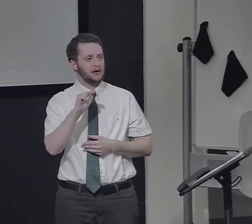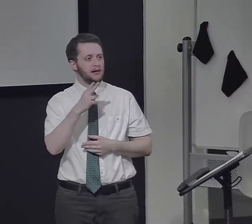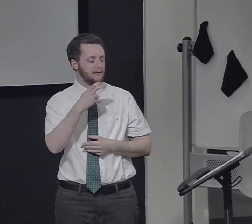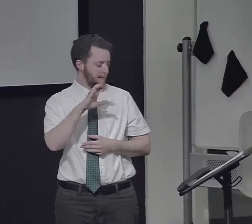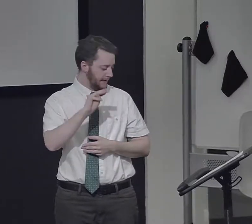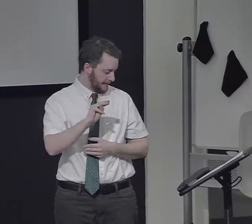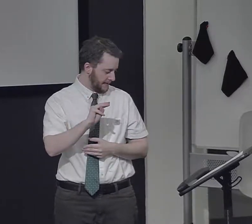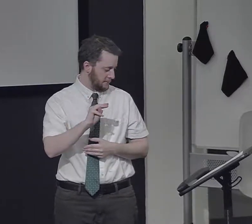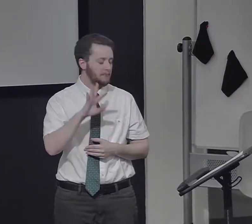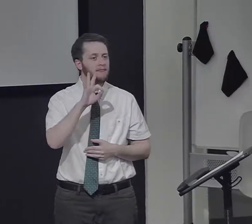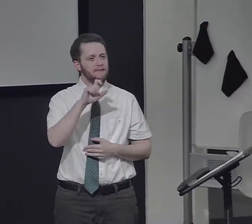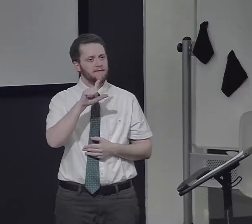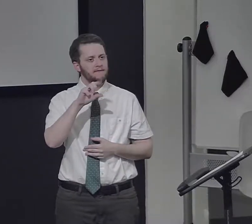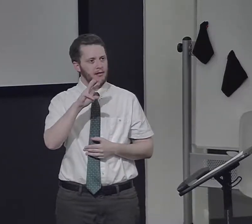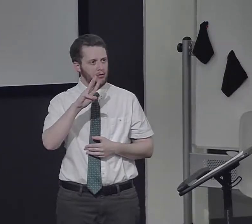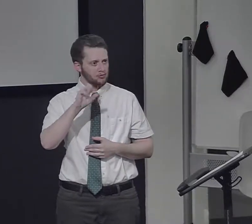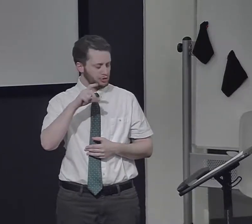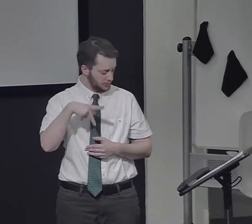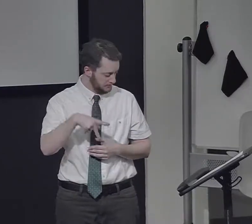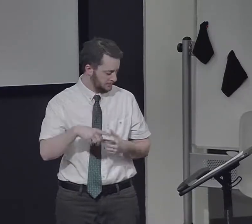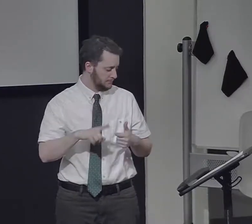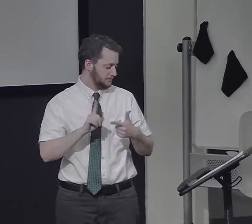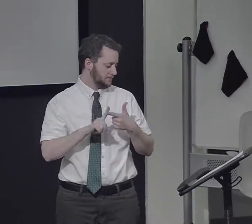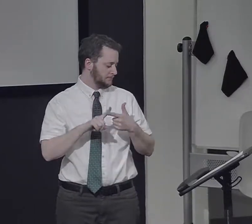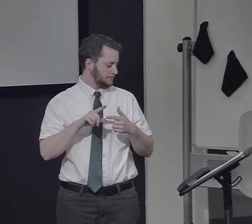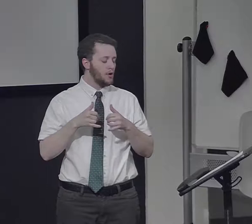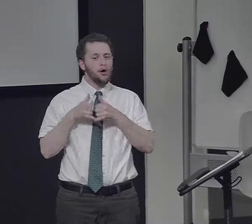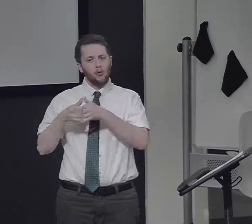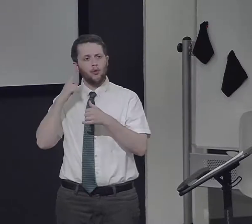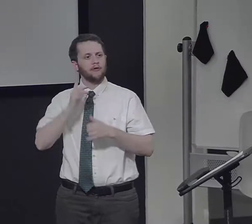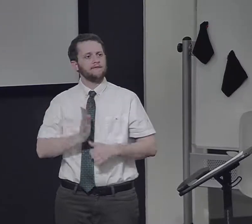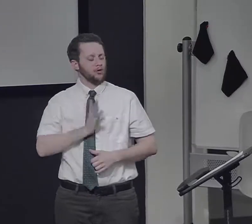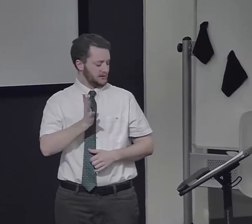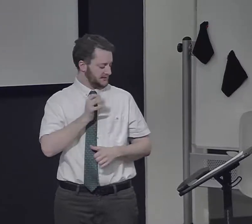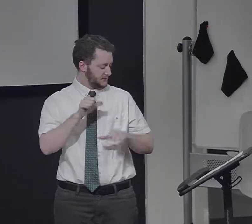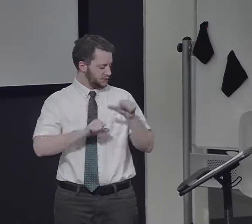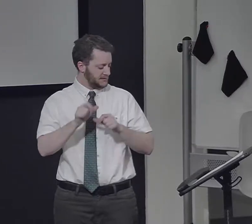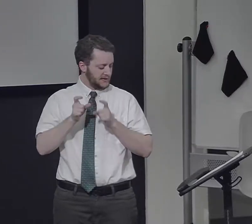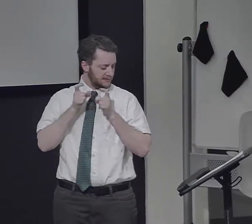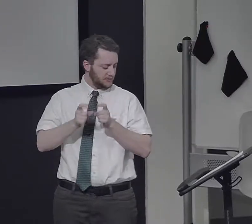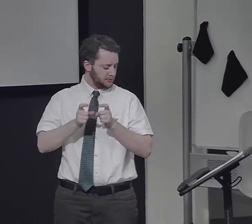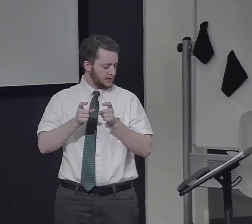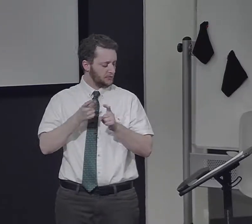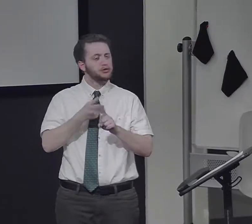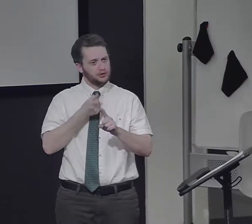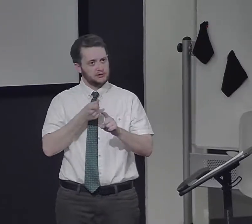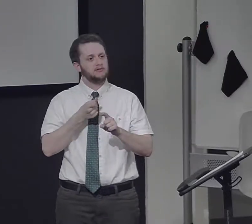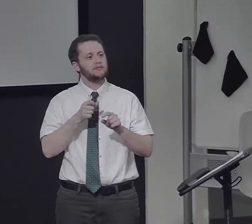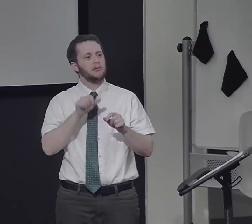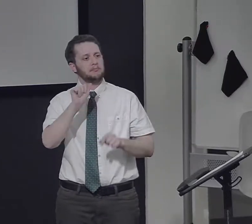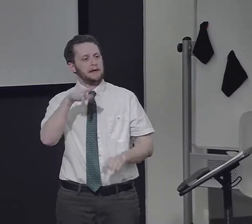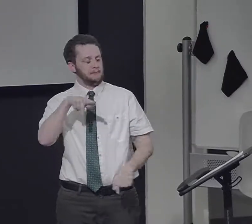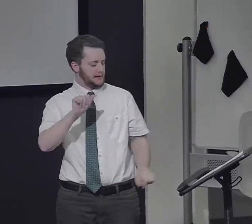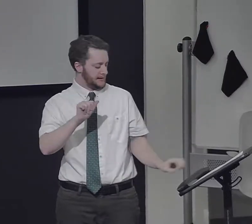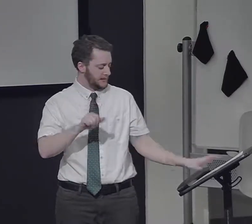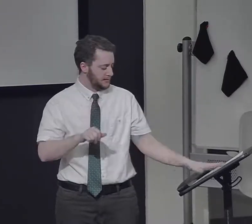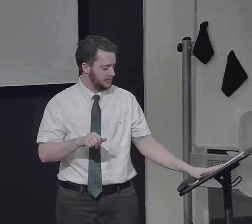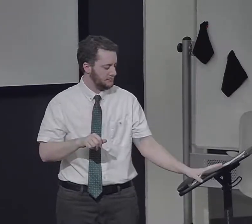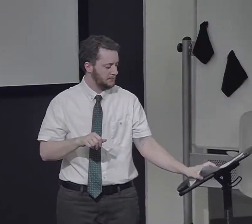awards, including a Guggenheim Fellowship, the Award for Distinguished Scientific Contributions from the